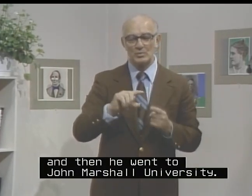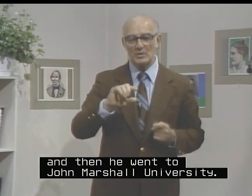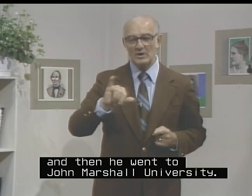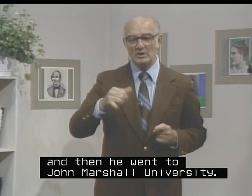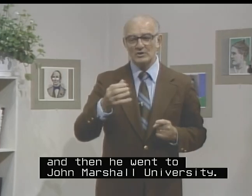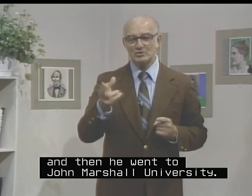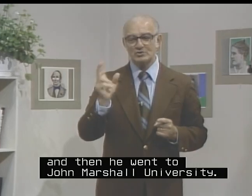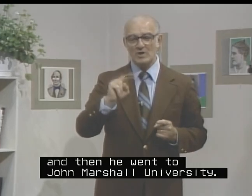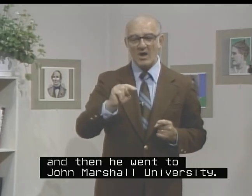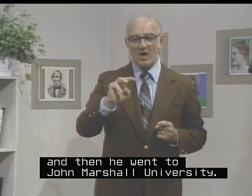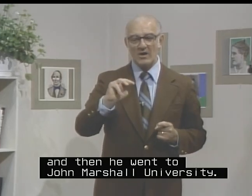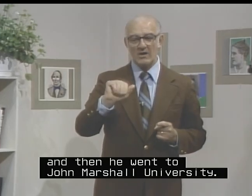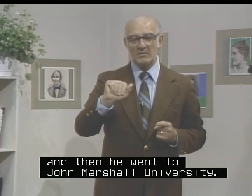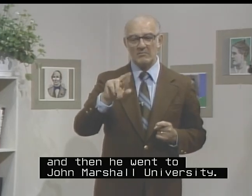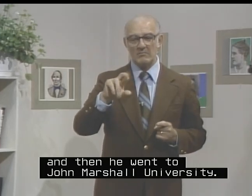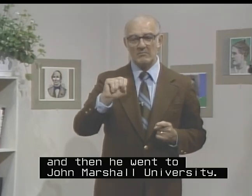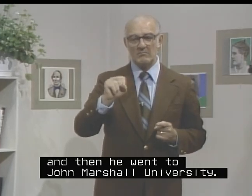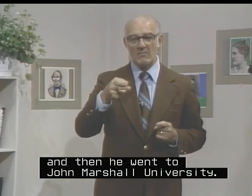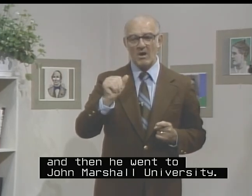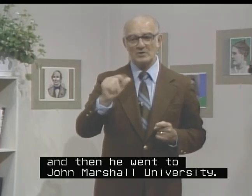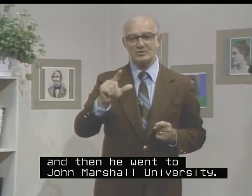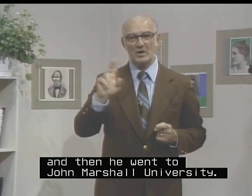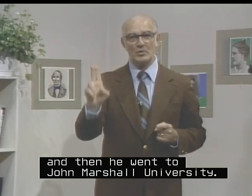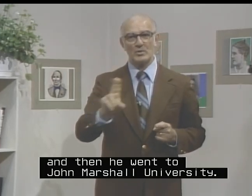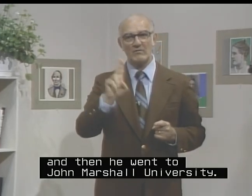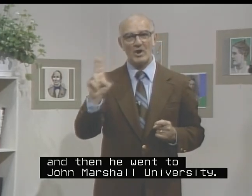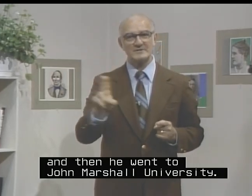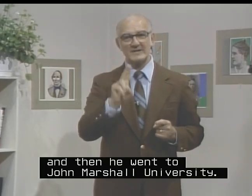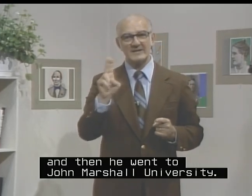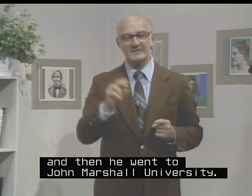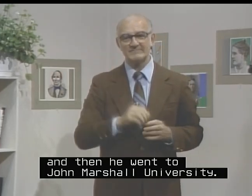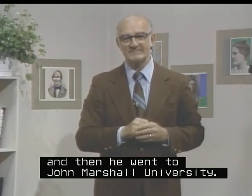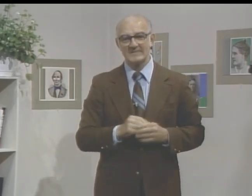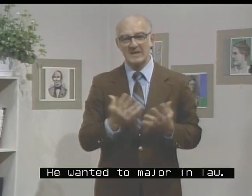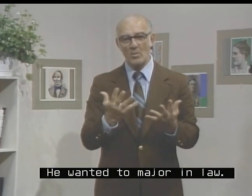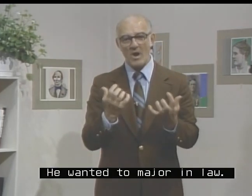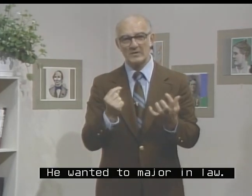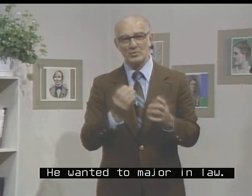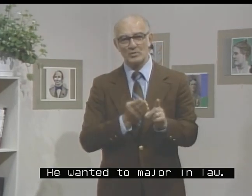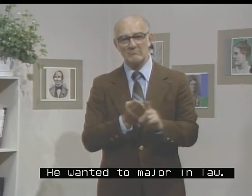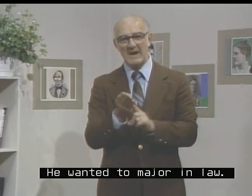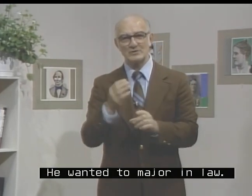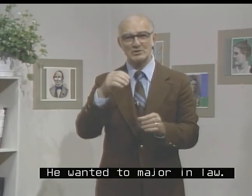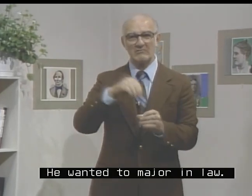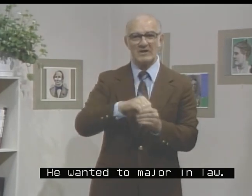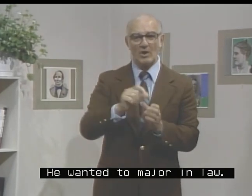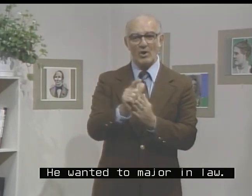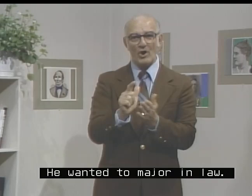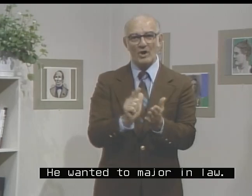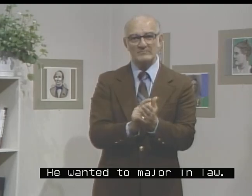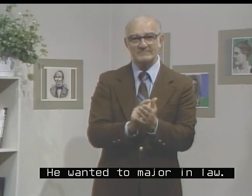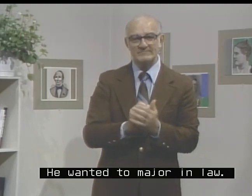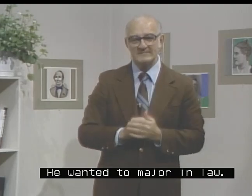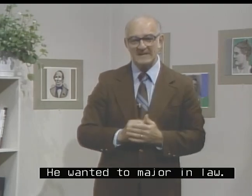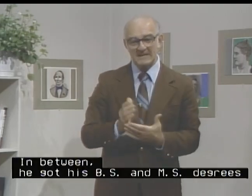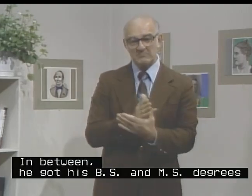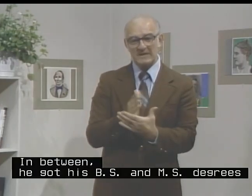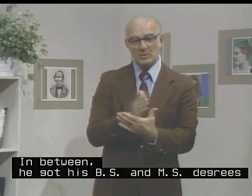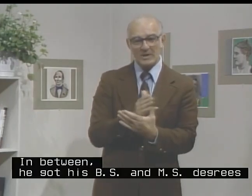Sun Marshal University. He wanted to major in law. In between,